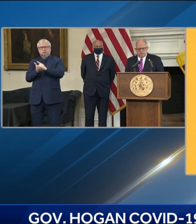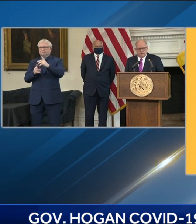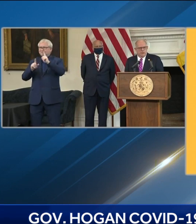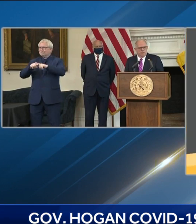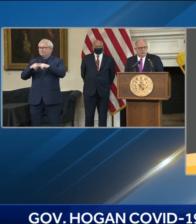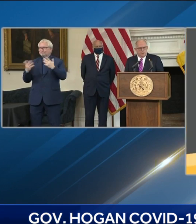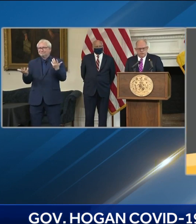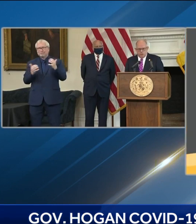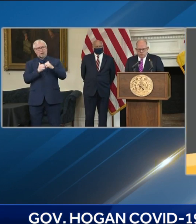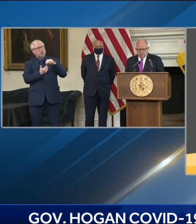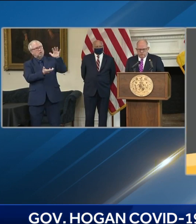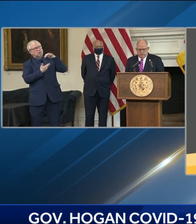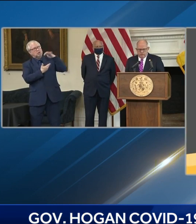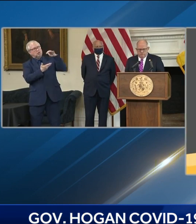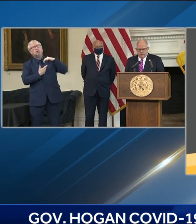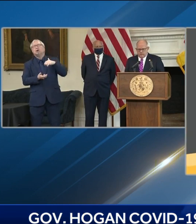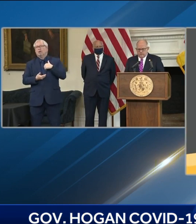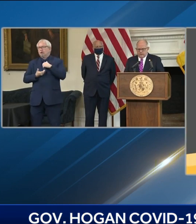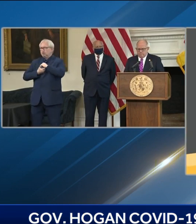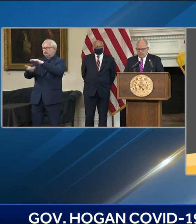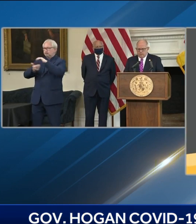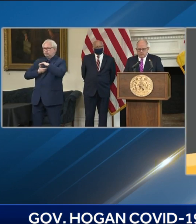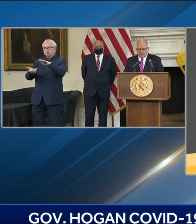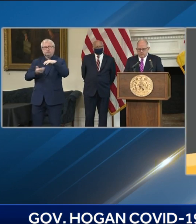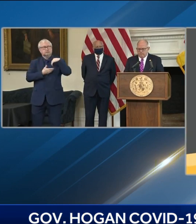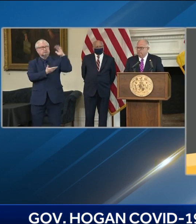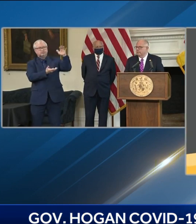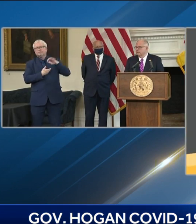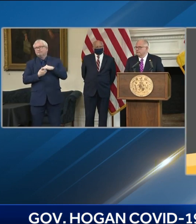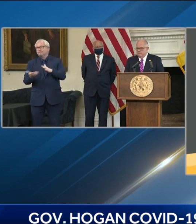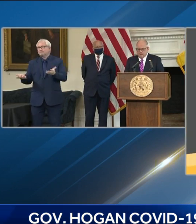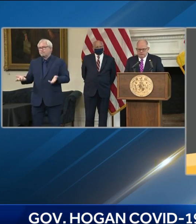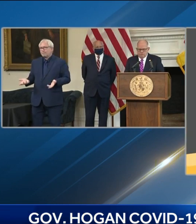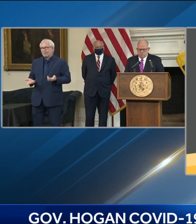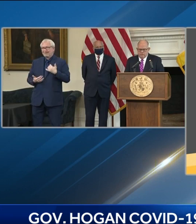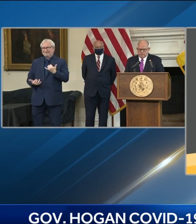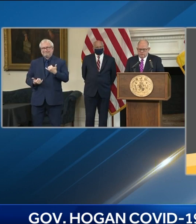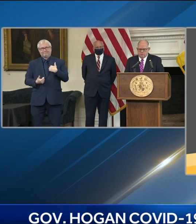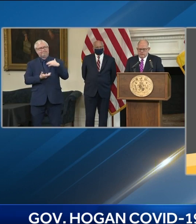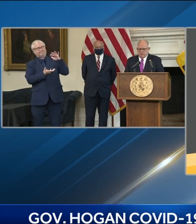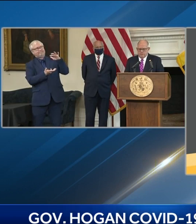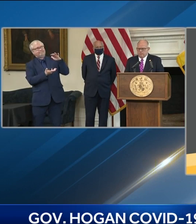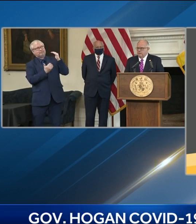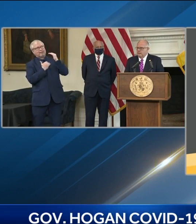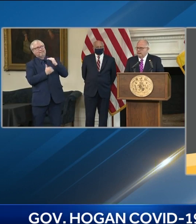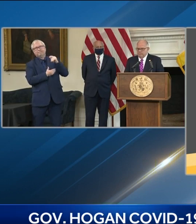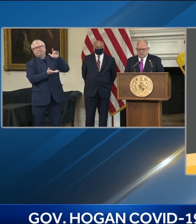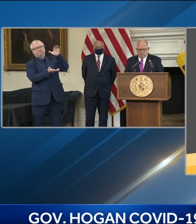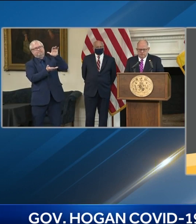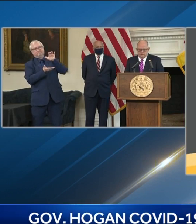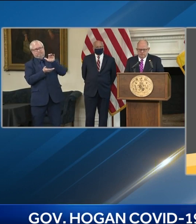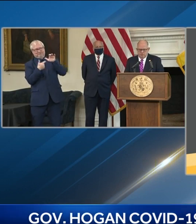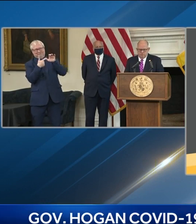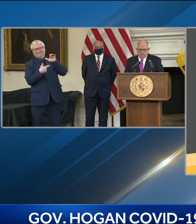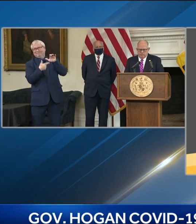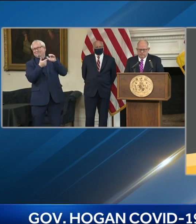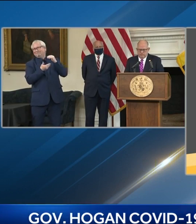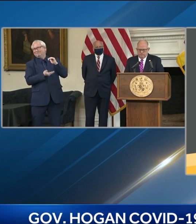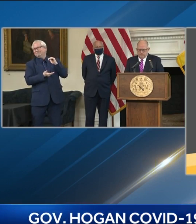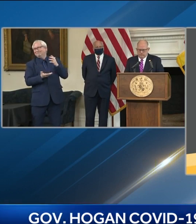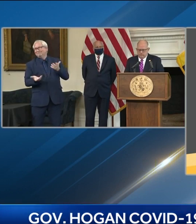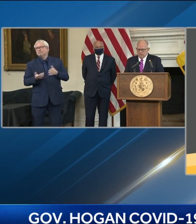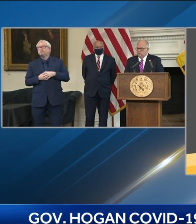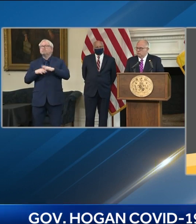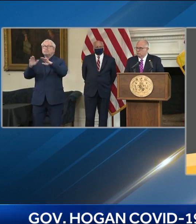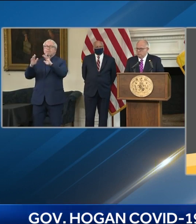providers in your area at covidvax.maryland.gov and for residents without Internet access, the COVID